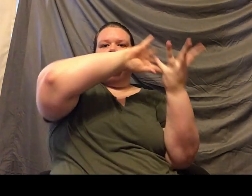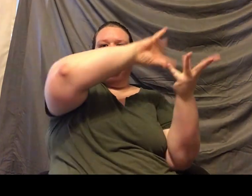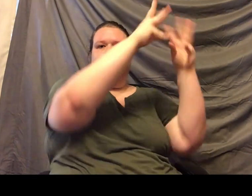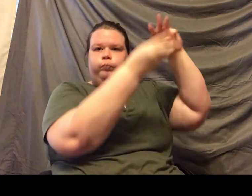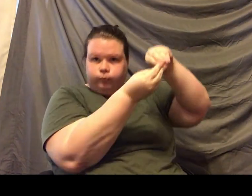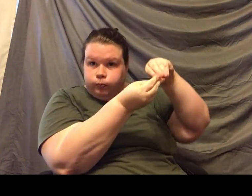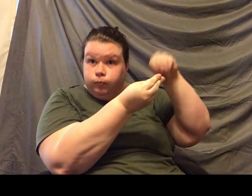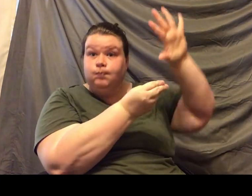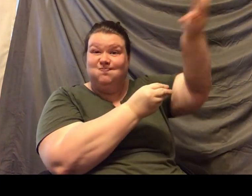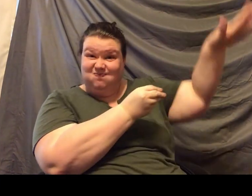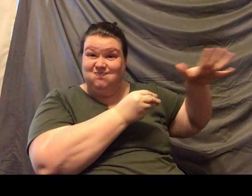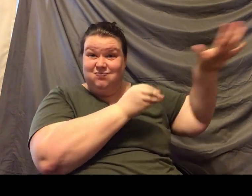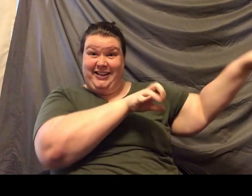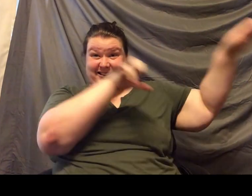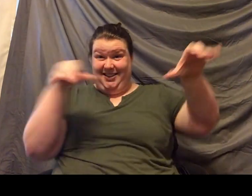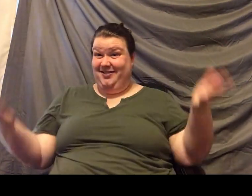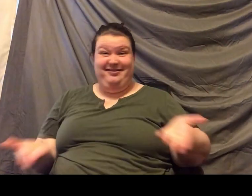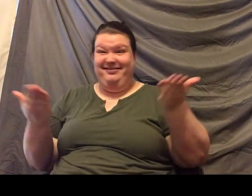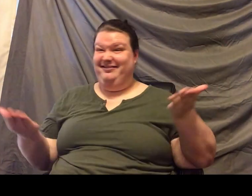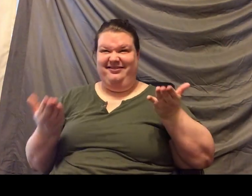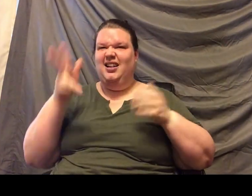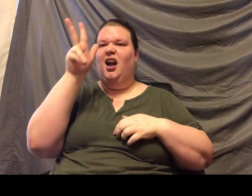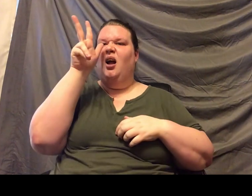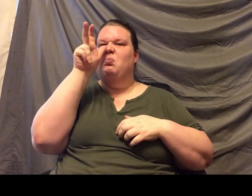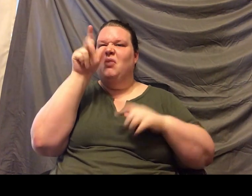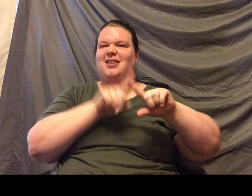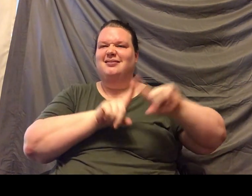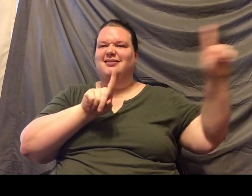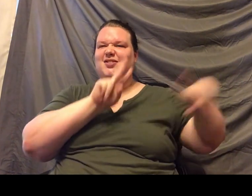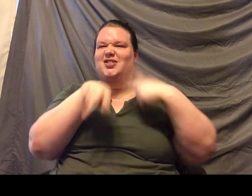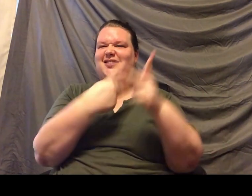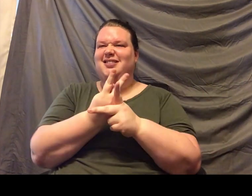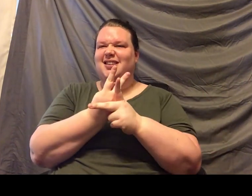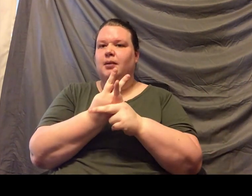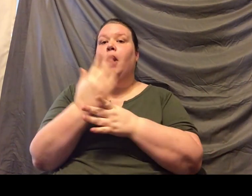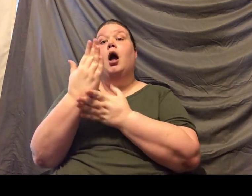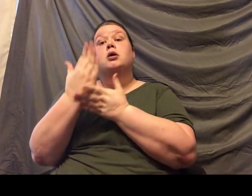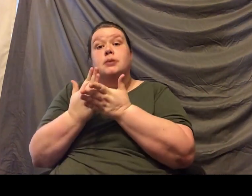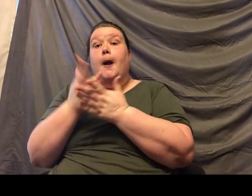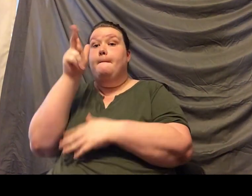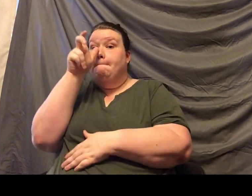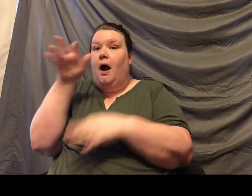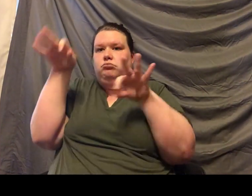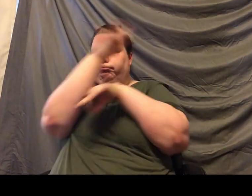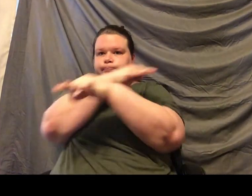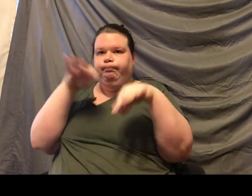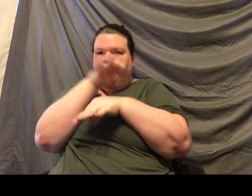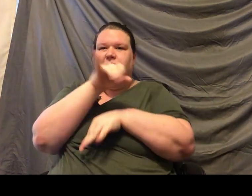But his fur is pretty soft. There are bits that are kind of coarse, like if you have a dog that has coarse hair, but most of it's pretty soft, and it's very thick. But it's kind